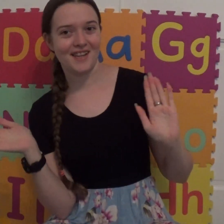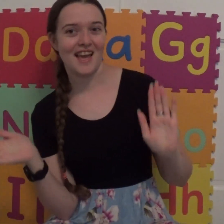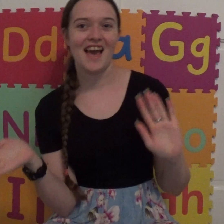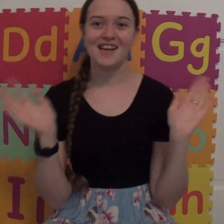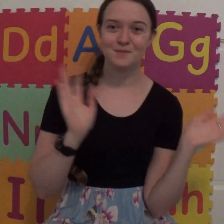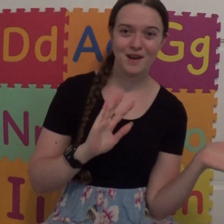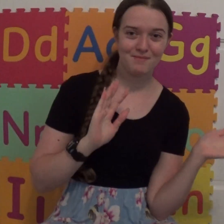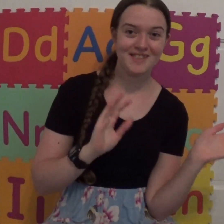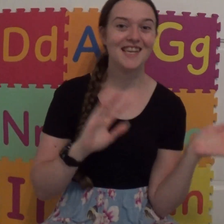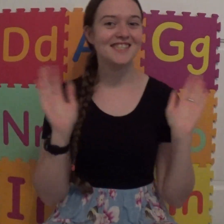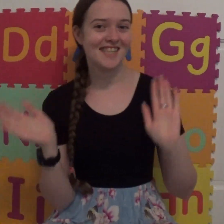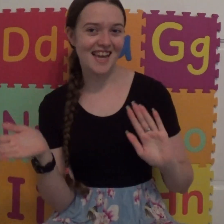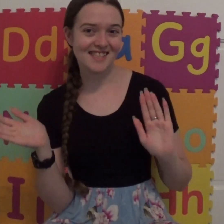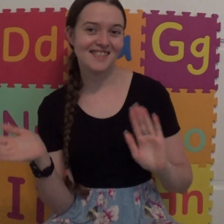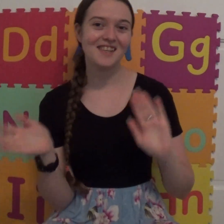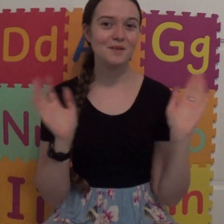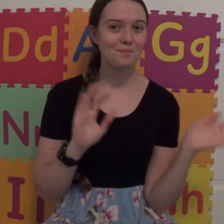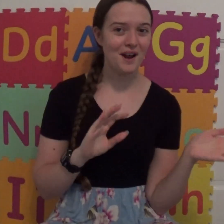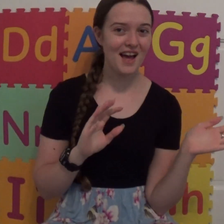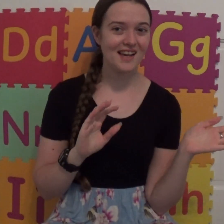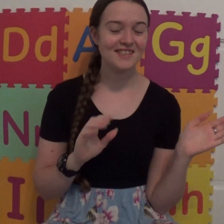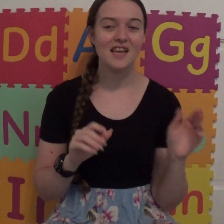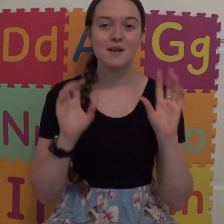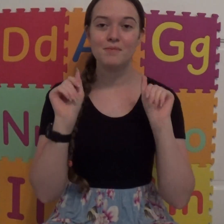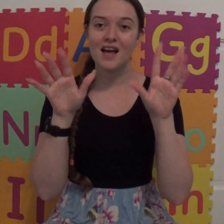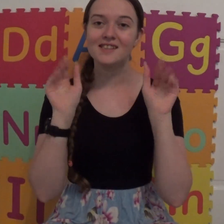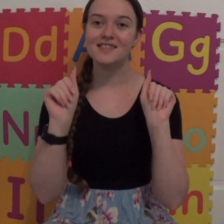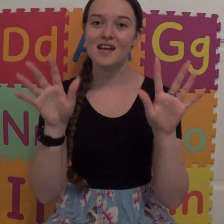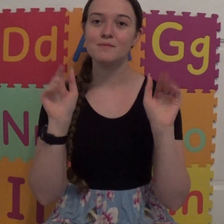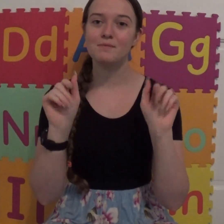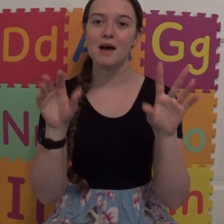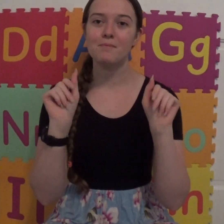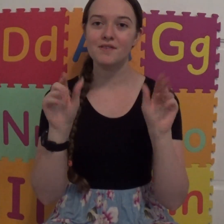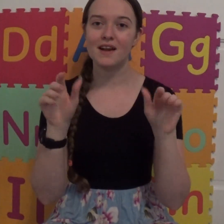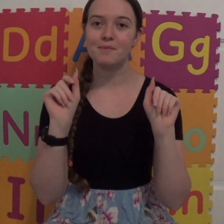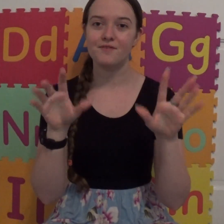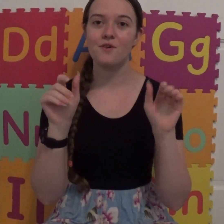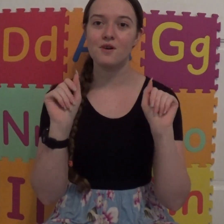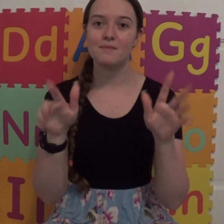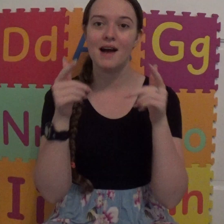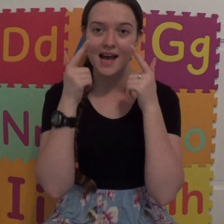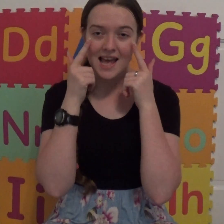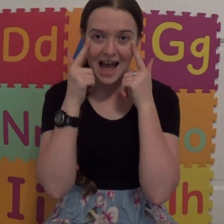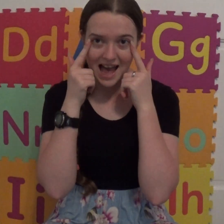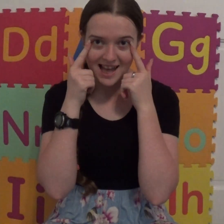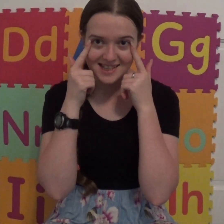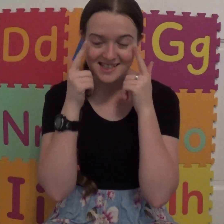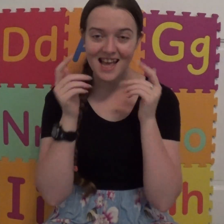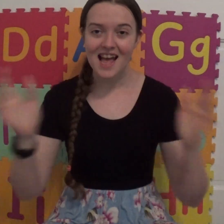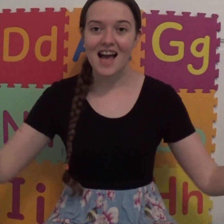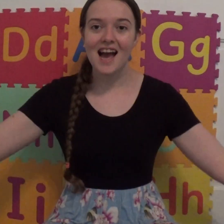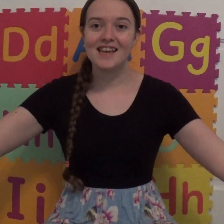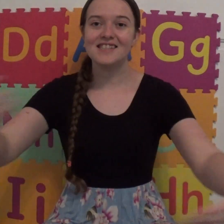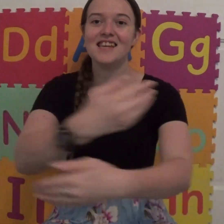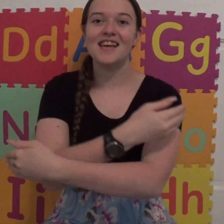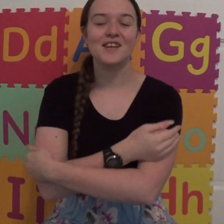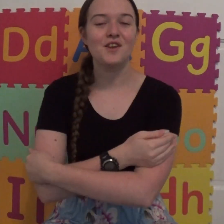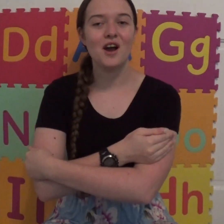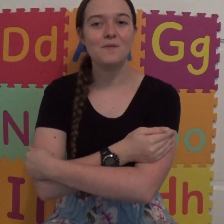has brought me such a nice surprise. Blossoms popping right before my eyes. I can take an arm